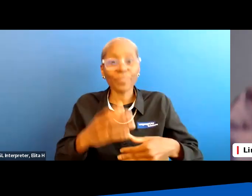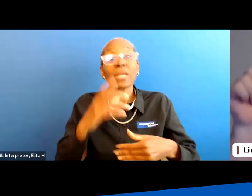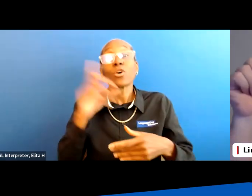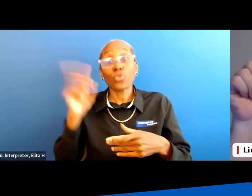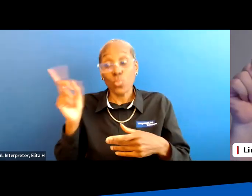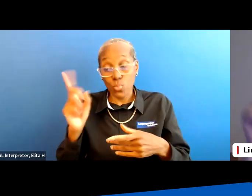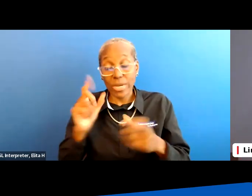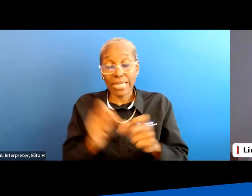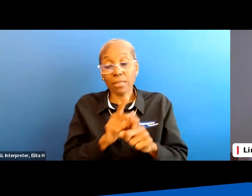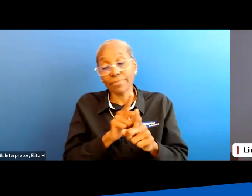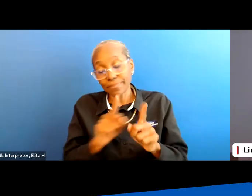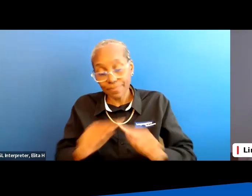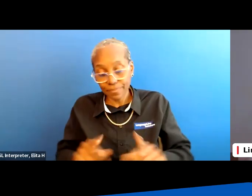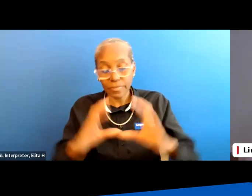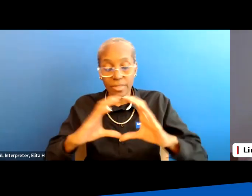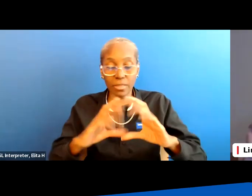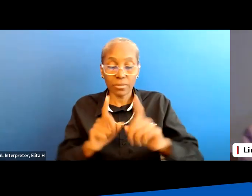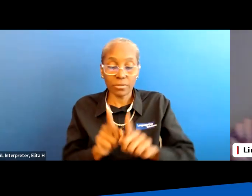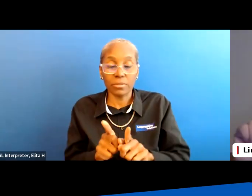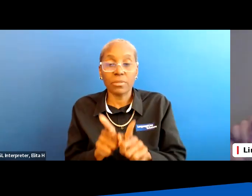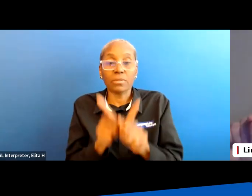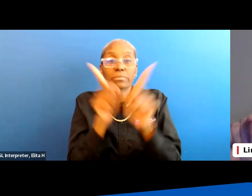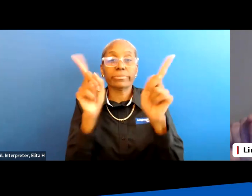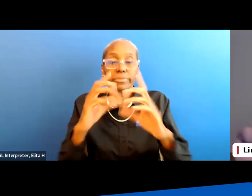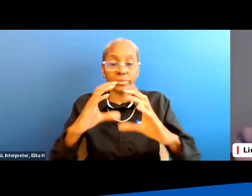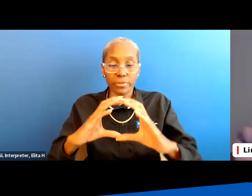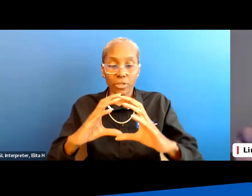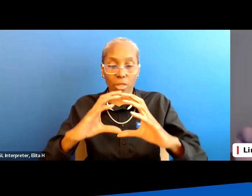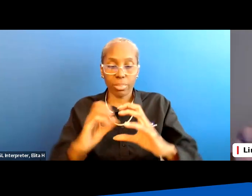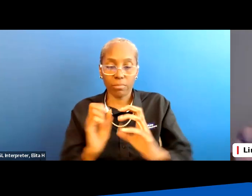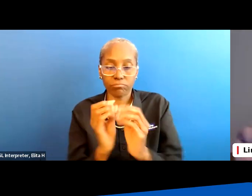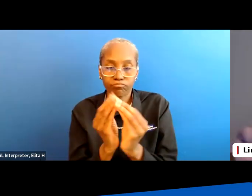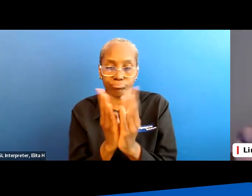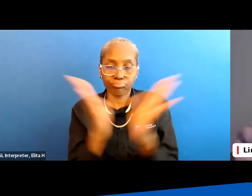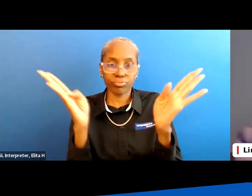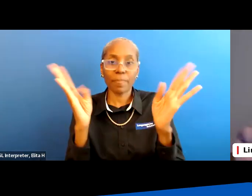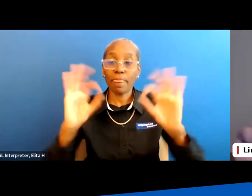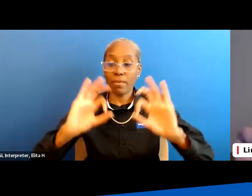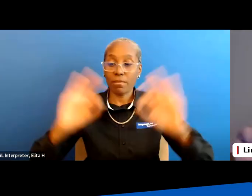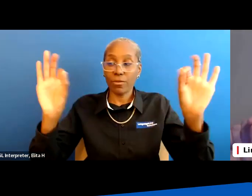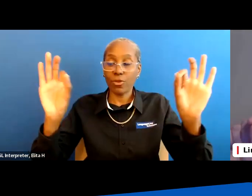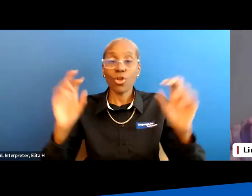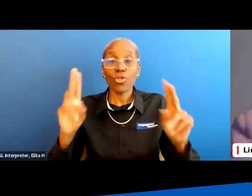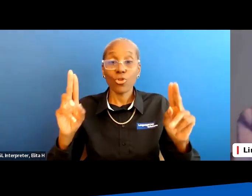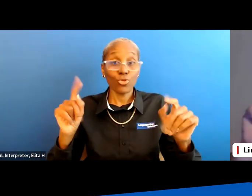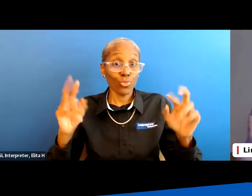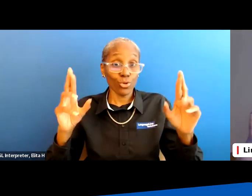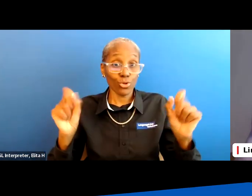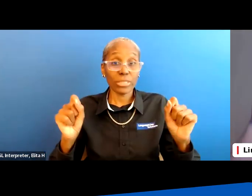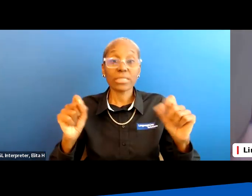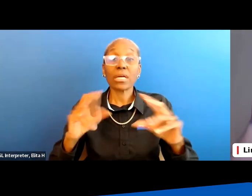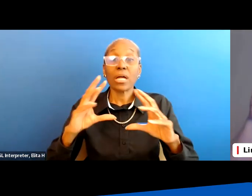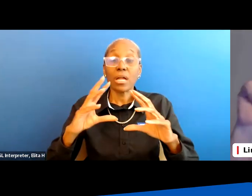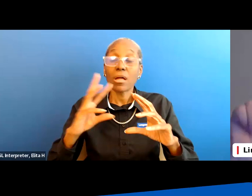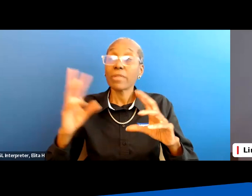and that's in the ureters back up into the kidneys the kidneys make urine but they do not store one drop of urine as soon as